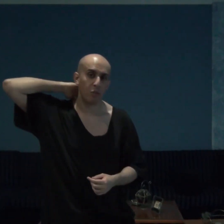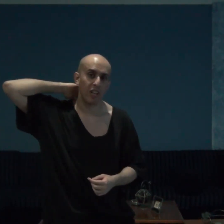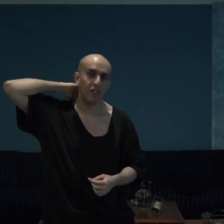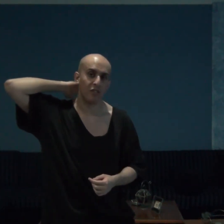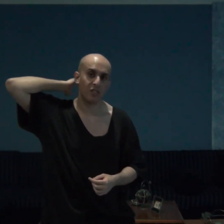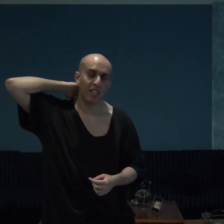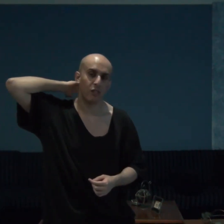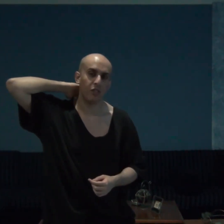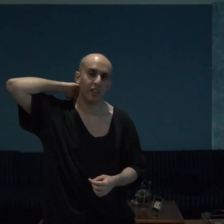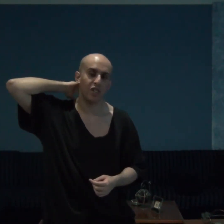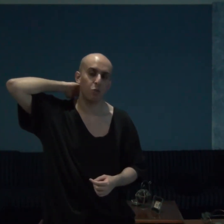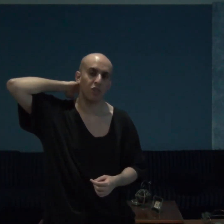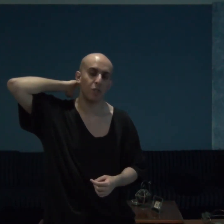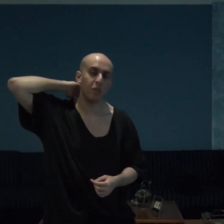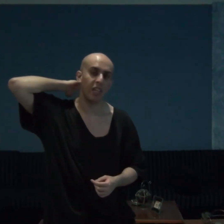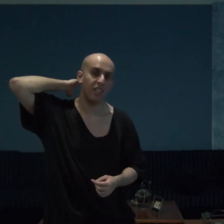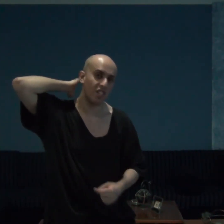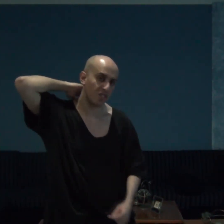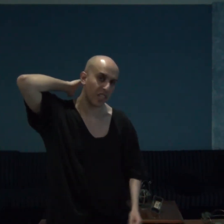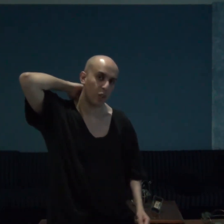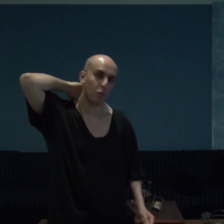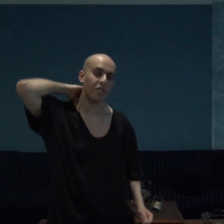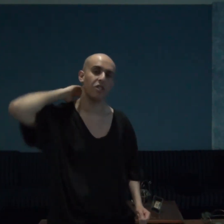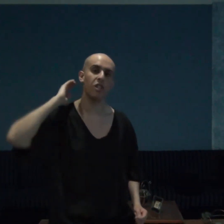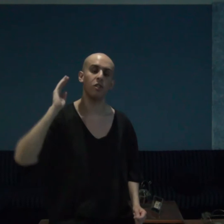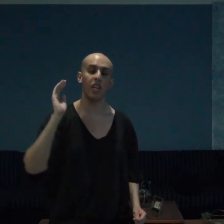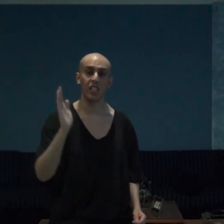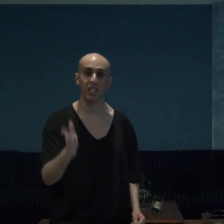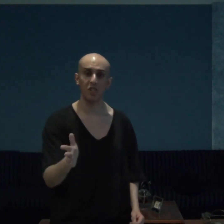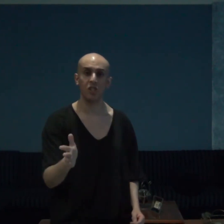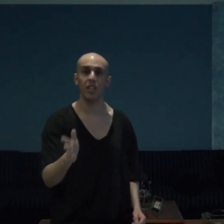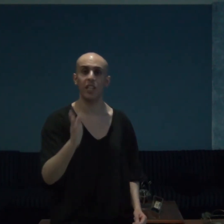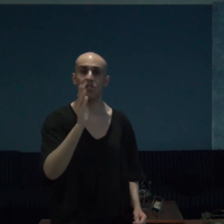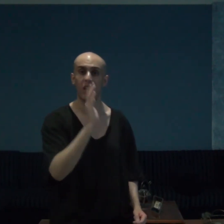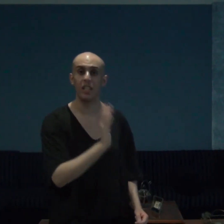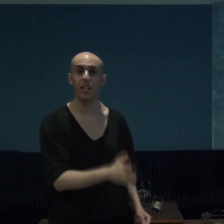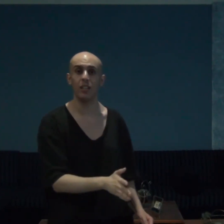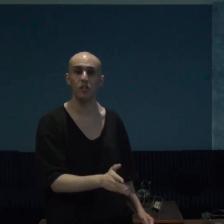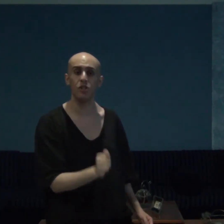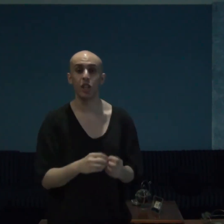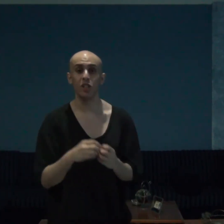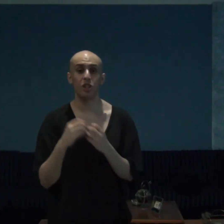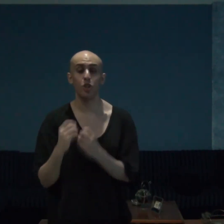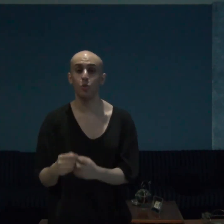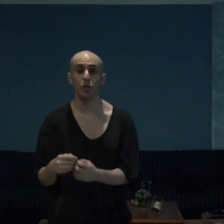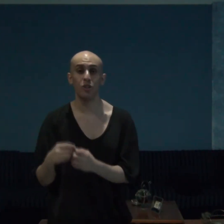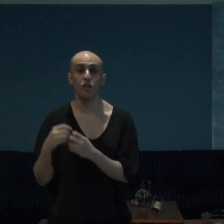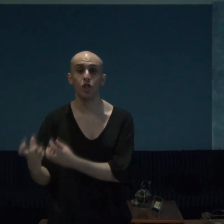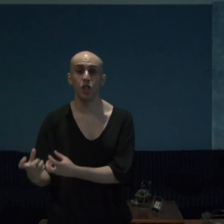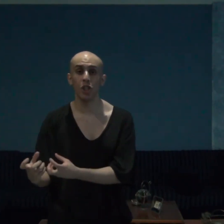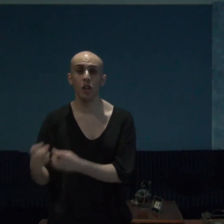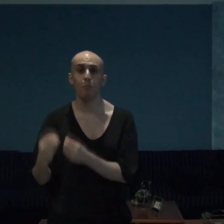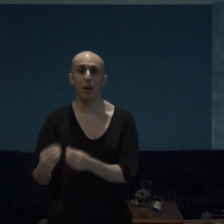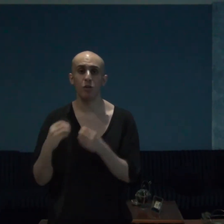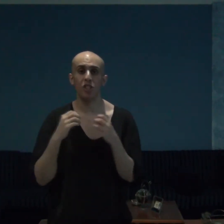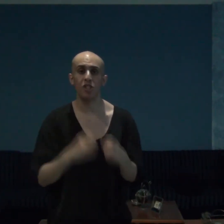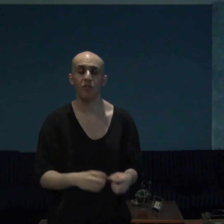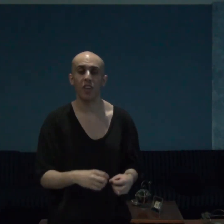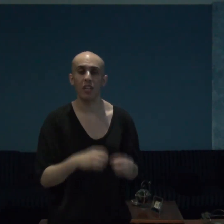brand of sacrifice which is behind his neck right here and Guts guys and gals Guts has warned Jill about this fate